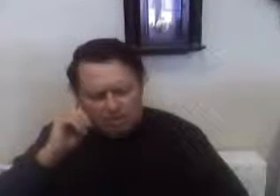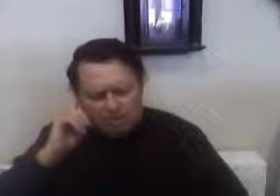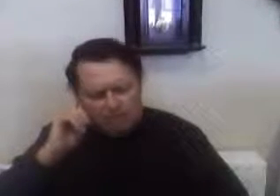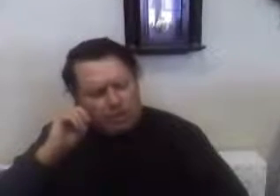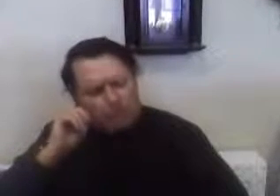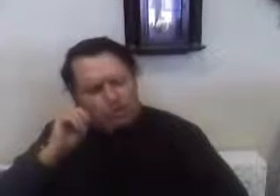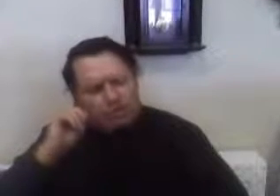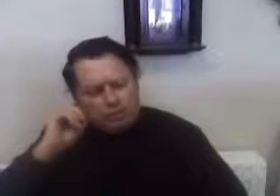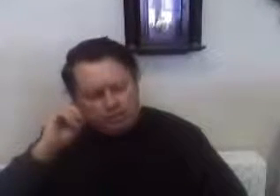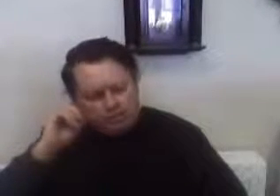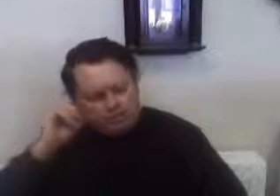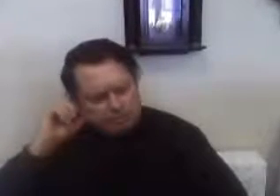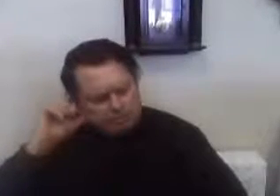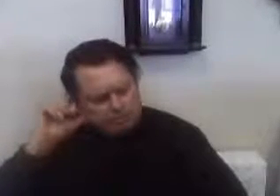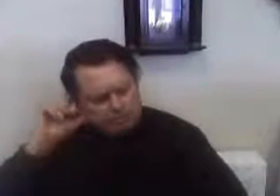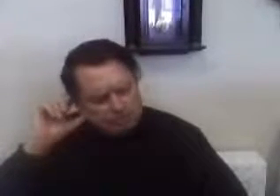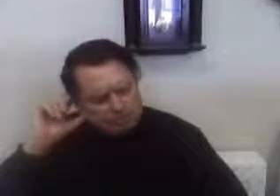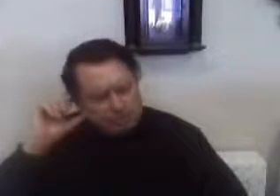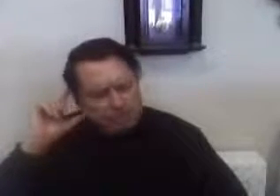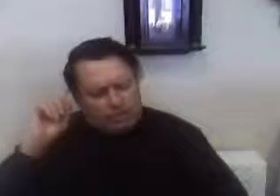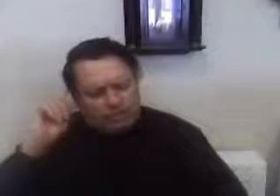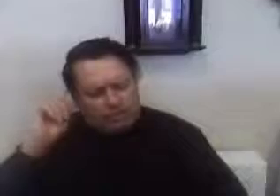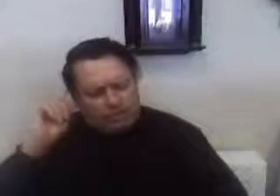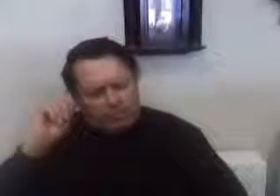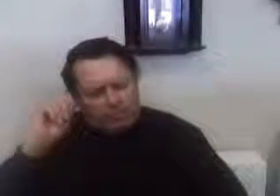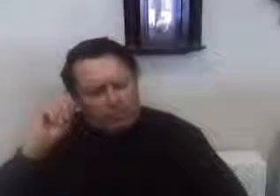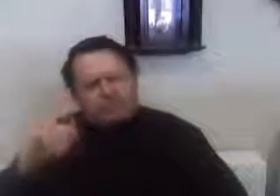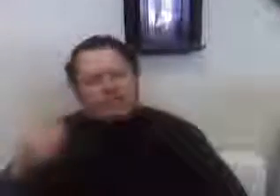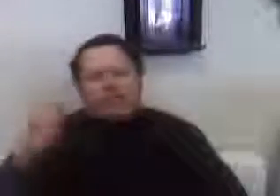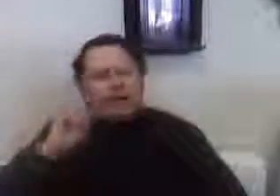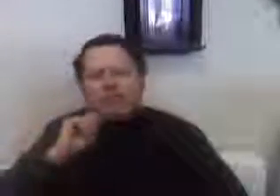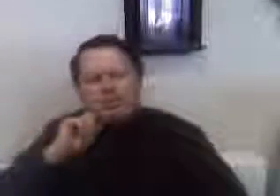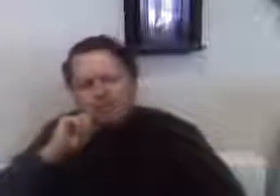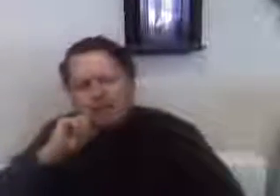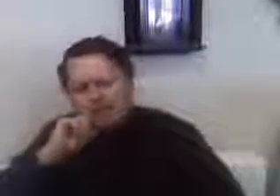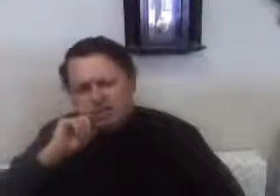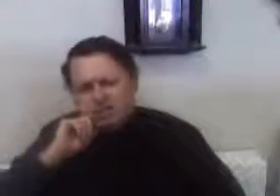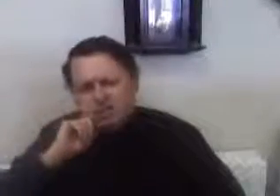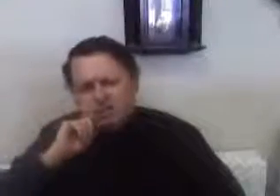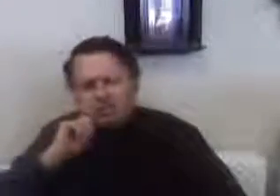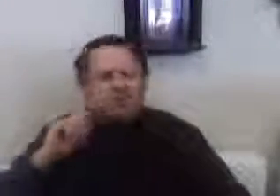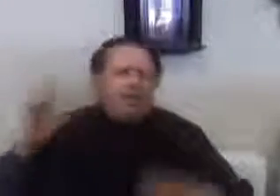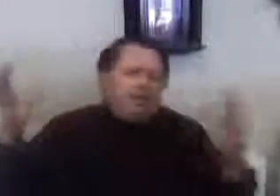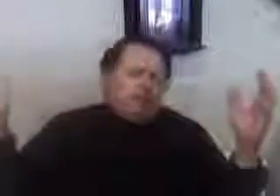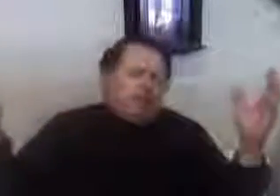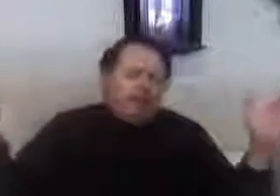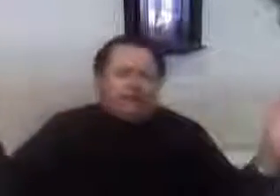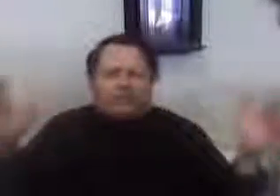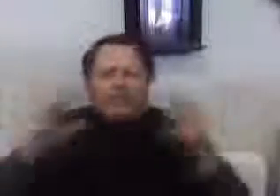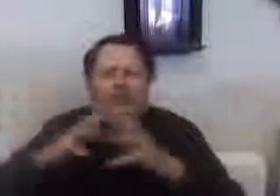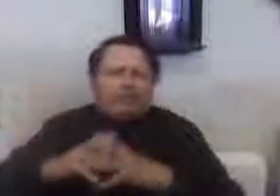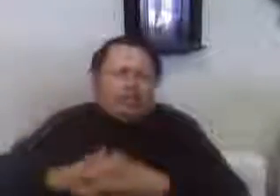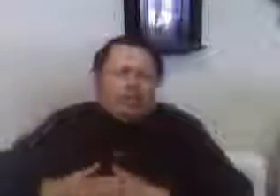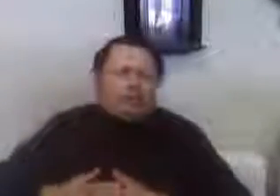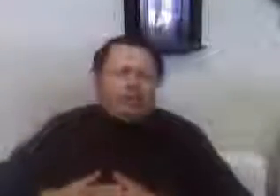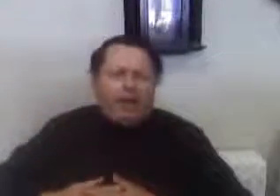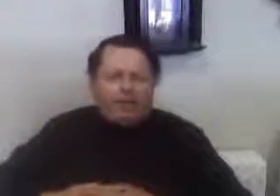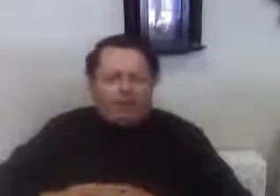If you go to the Union, and you tell them, this is a Communist idea, they stand up on the back of